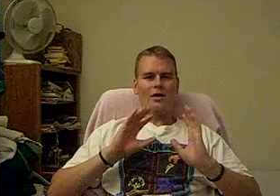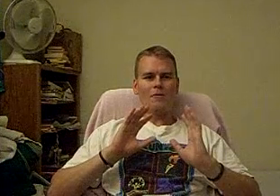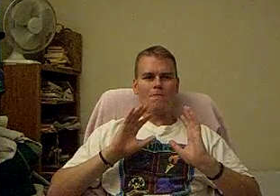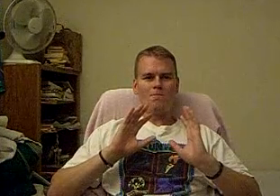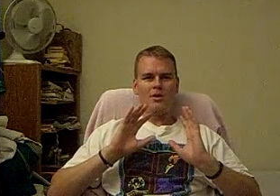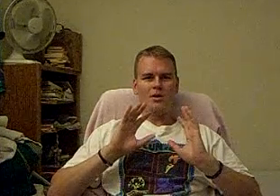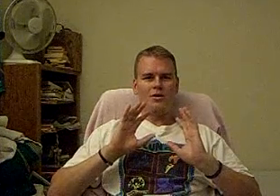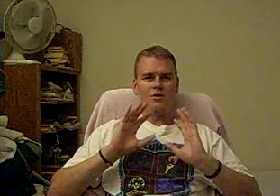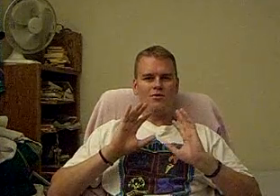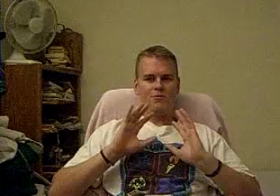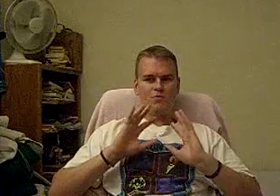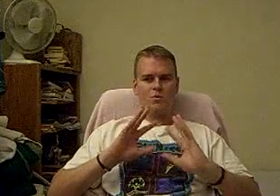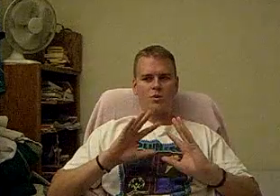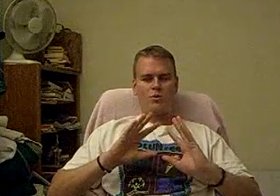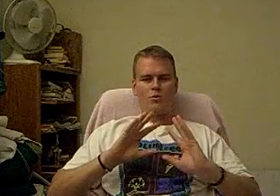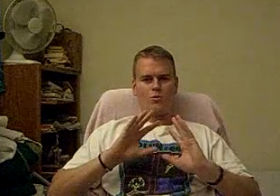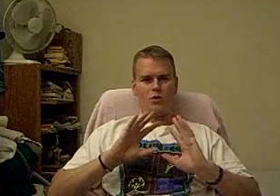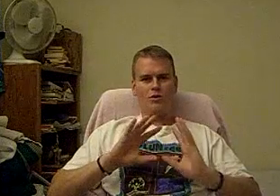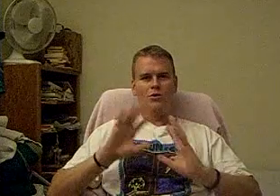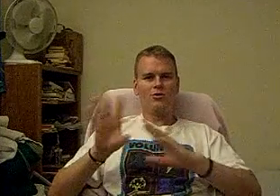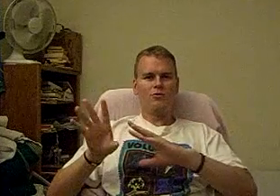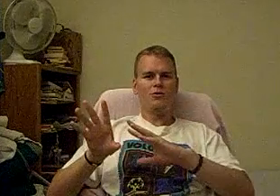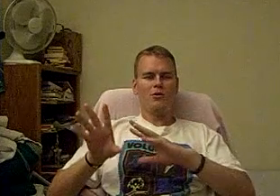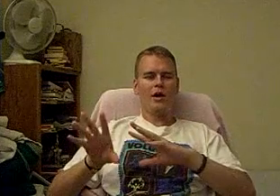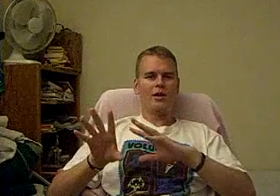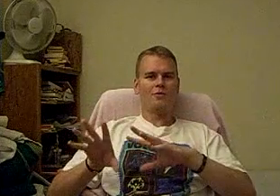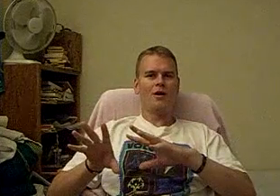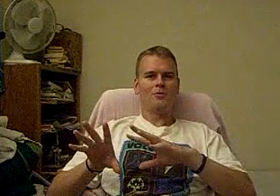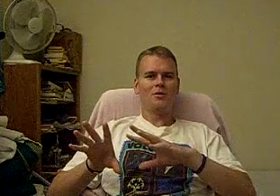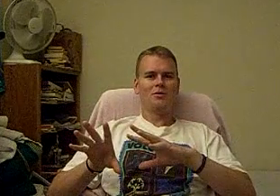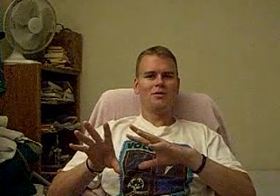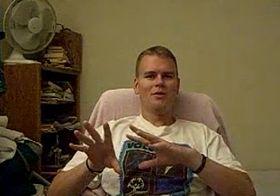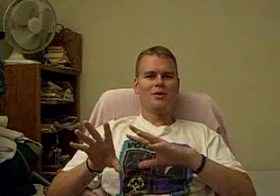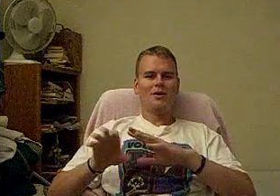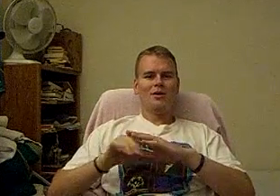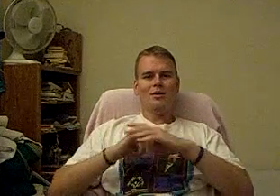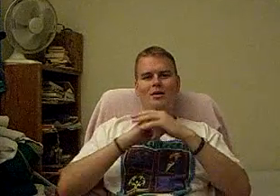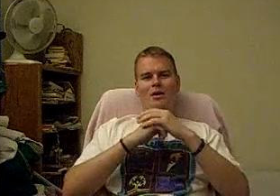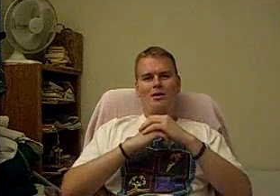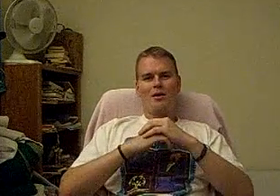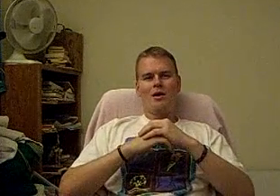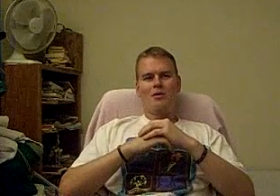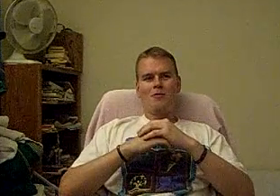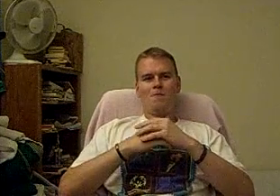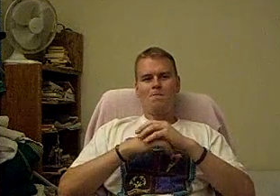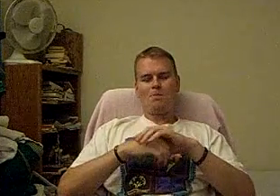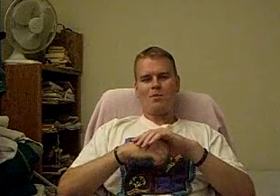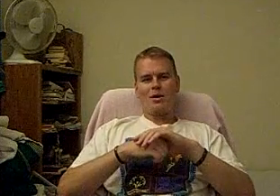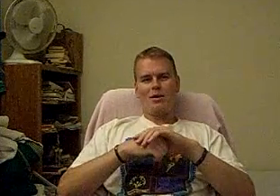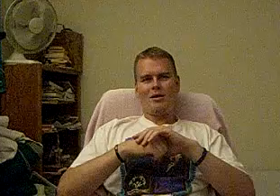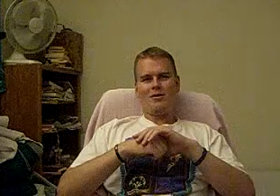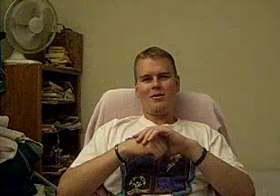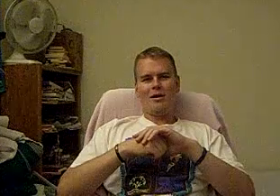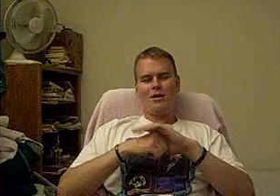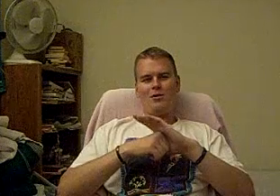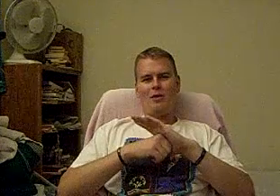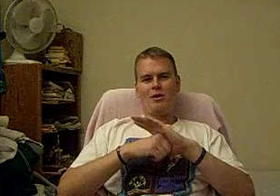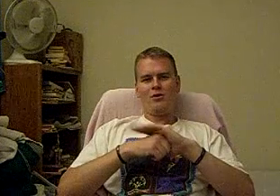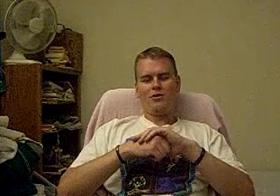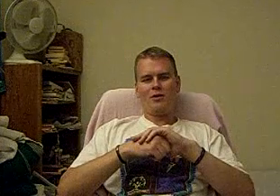is conducive to that environment. And, you know, I mean, you could set